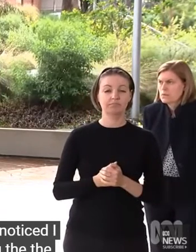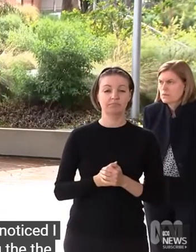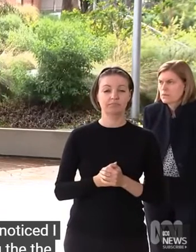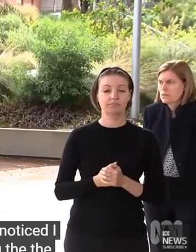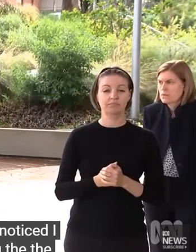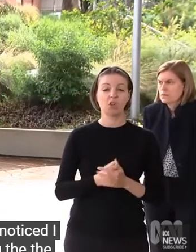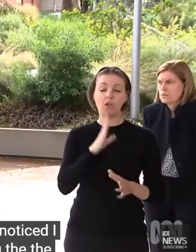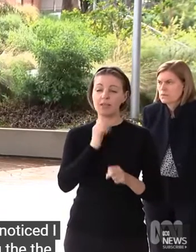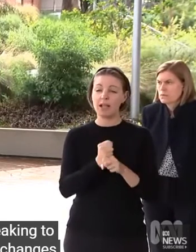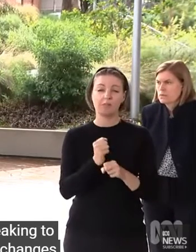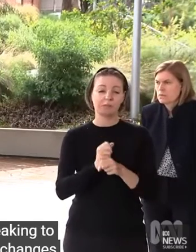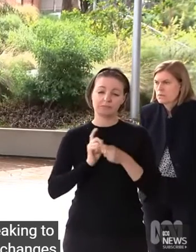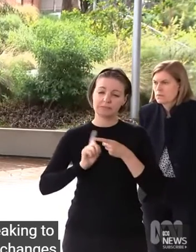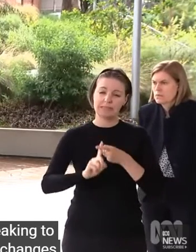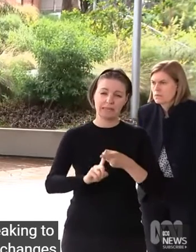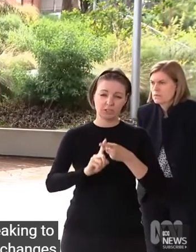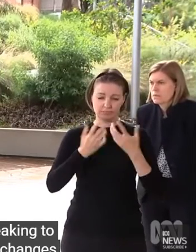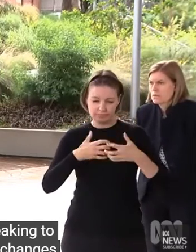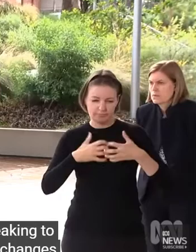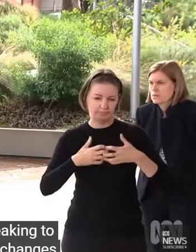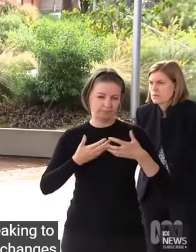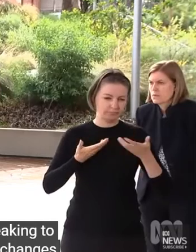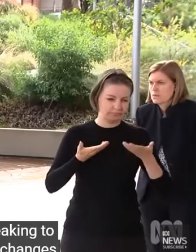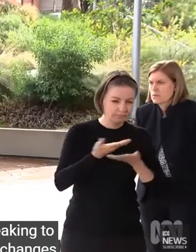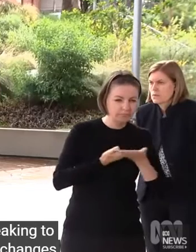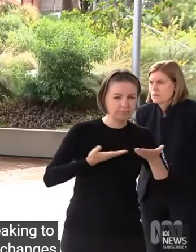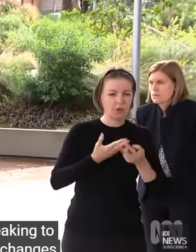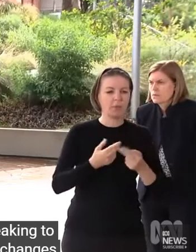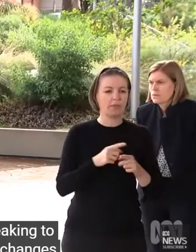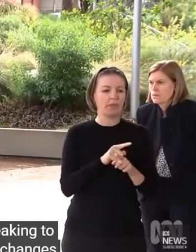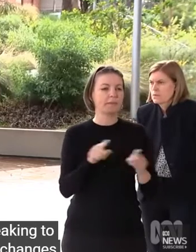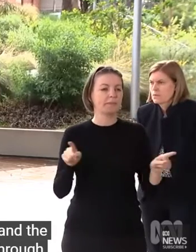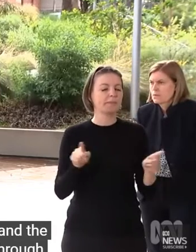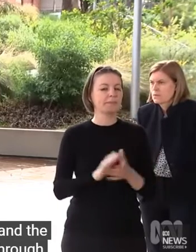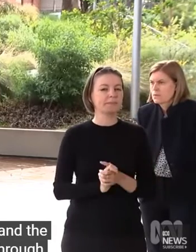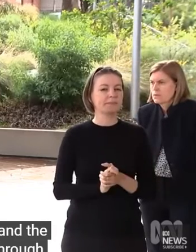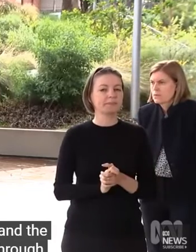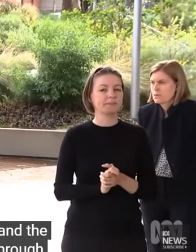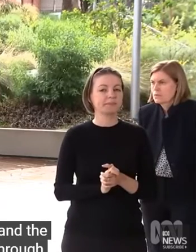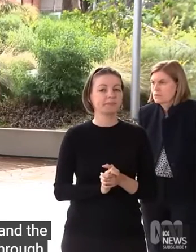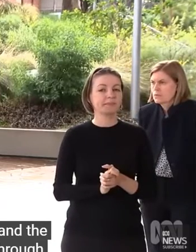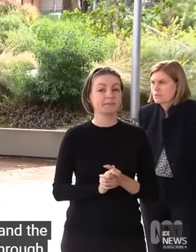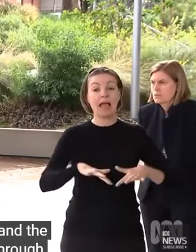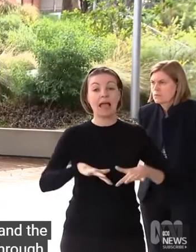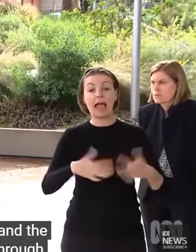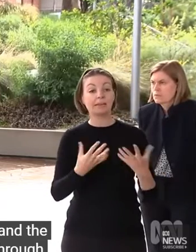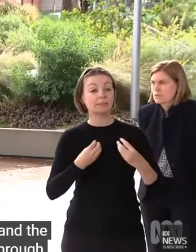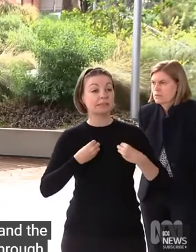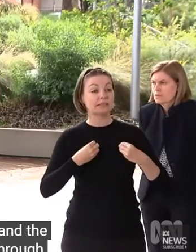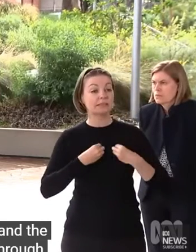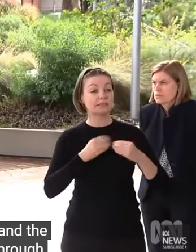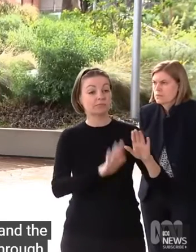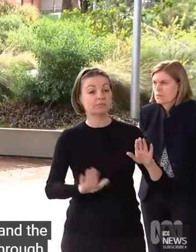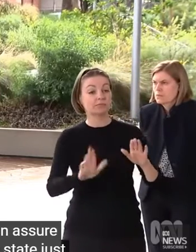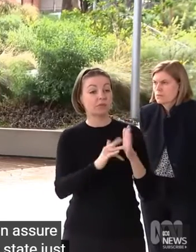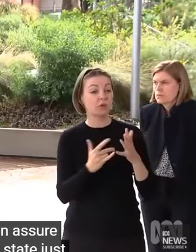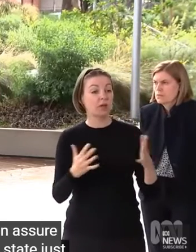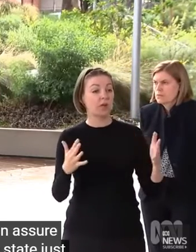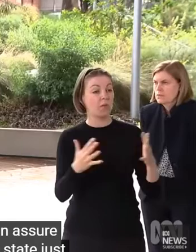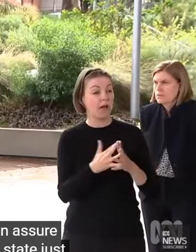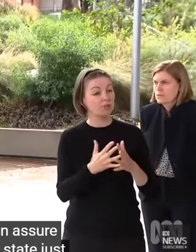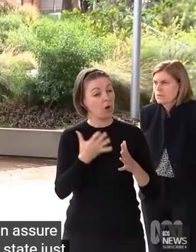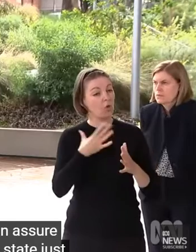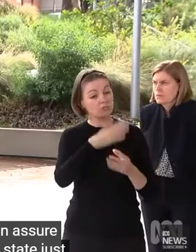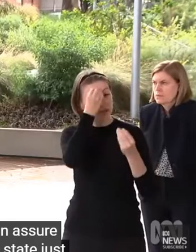will work through. But I can assure businesses across the state, just like the last two years, we've got your